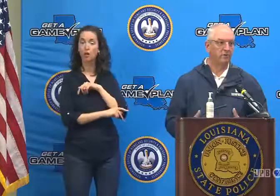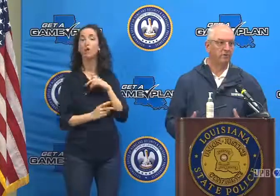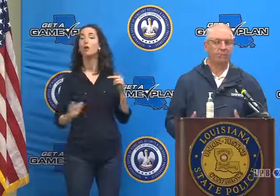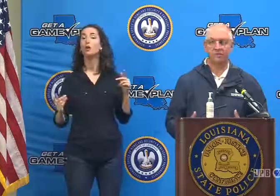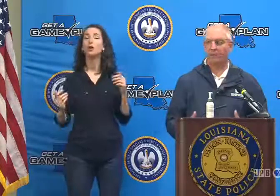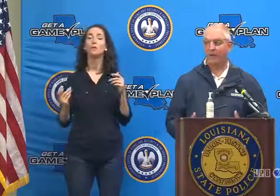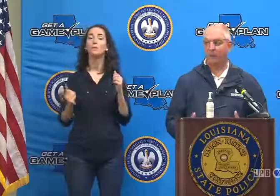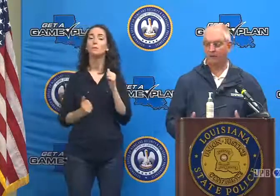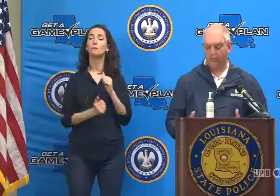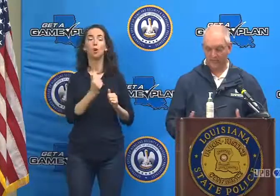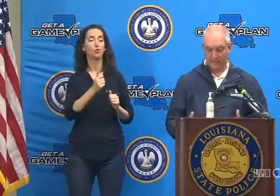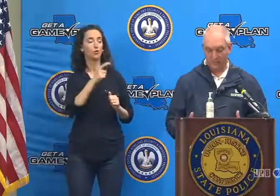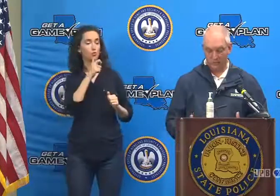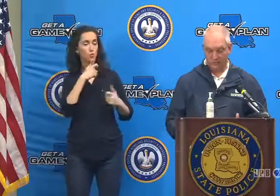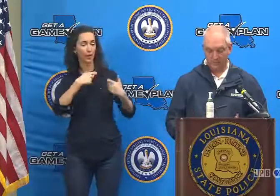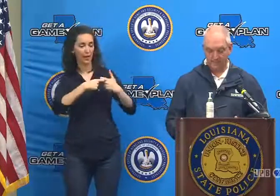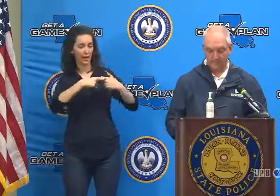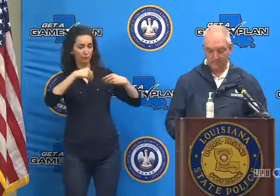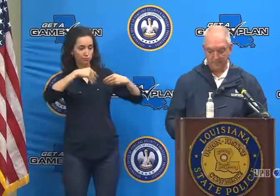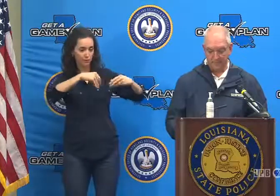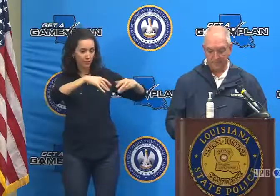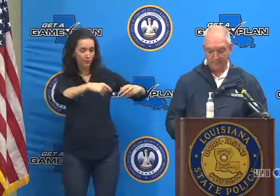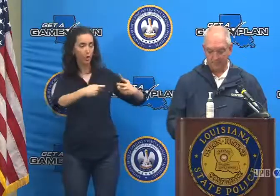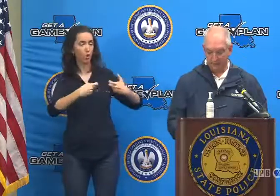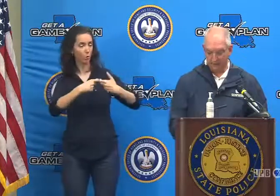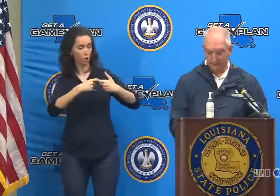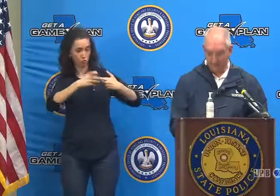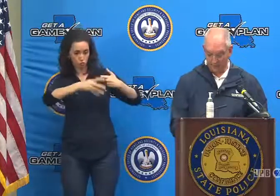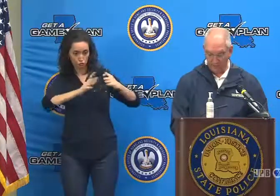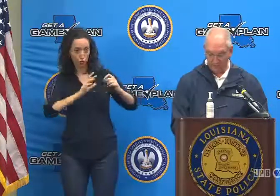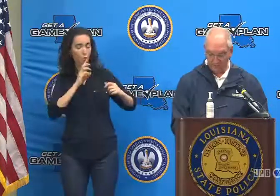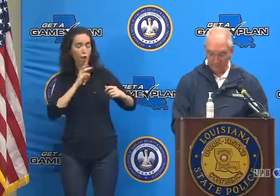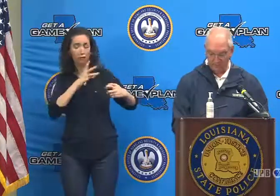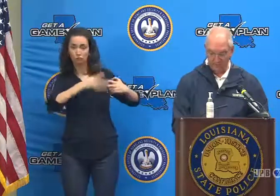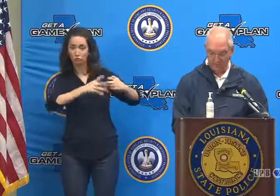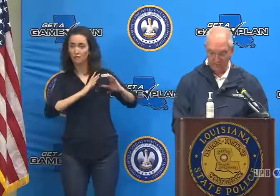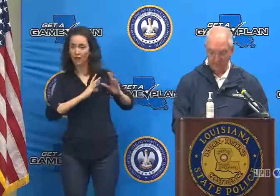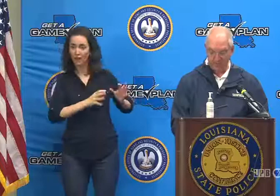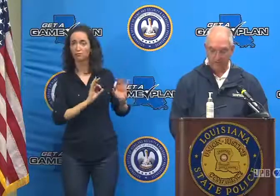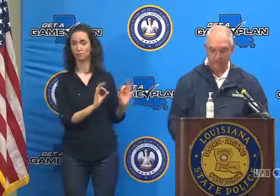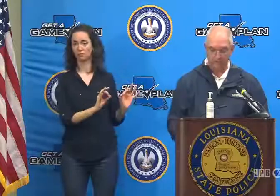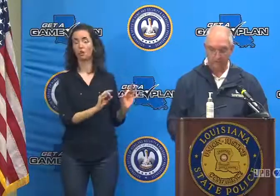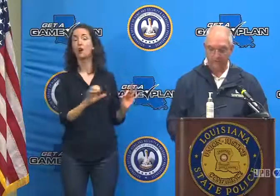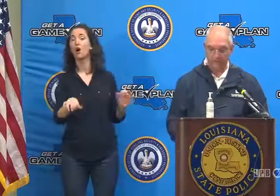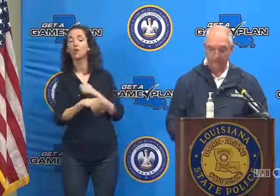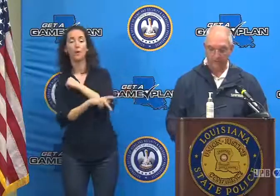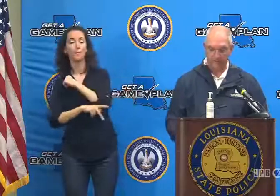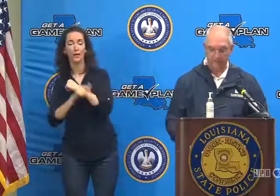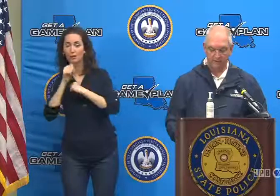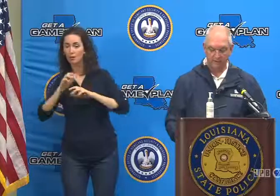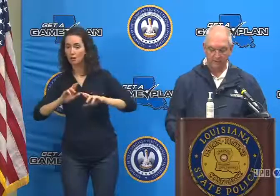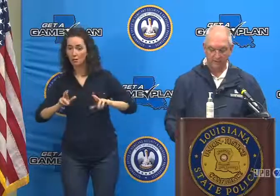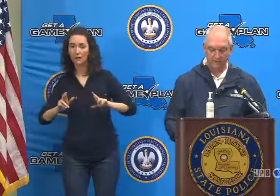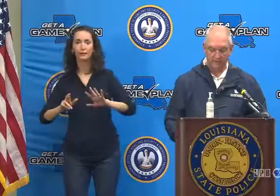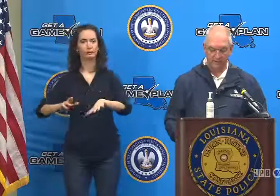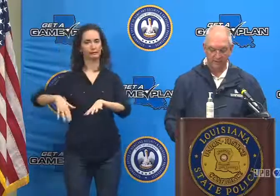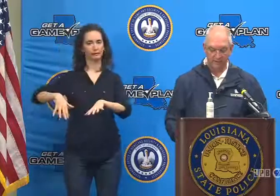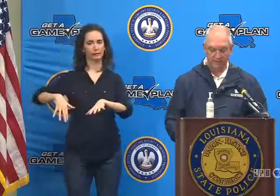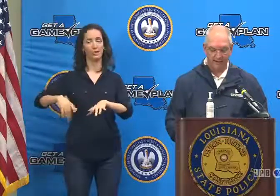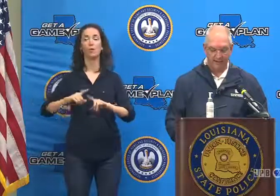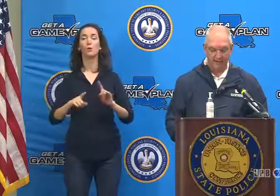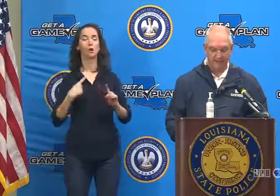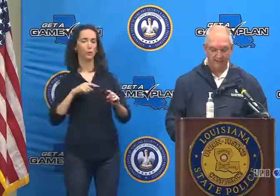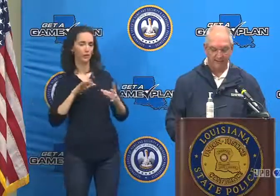restored to power and water. But we're working very closely with parishes to make sure that we're bringing individuals back